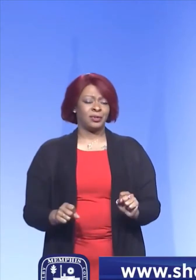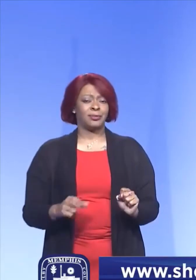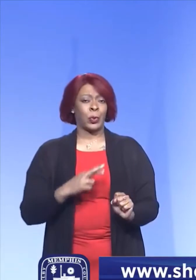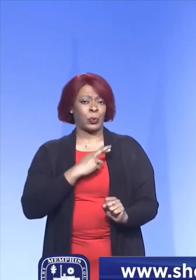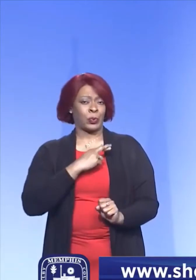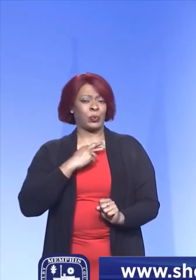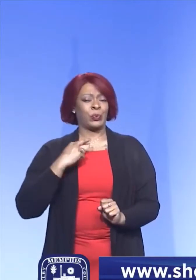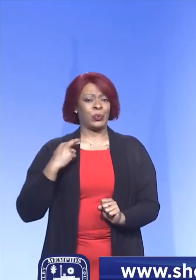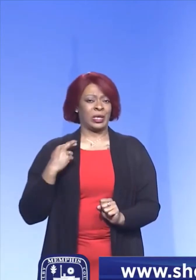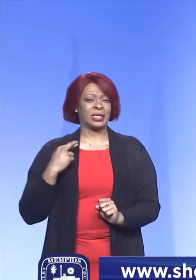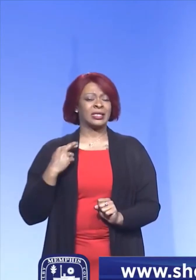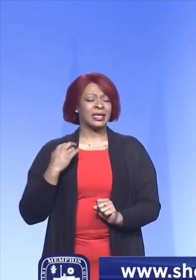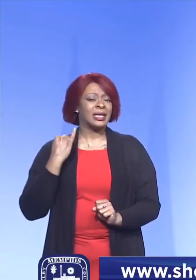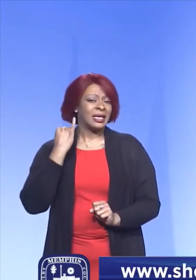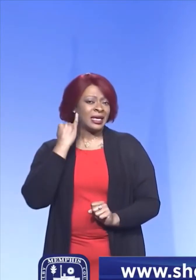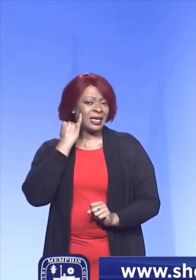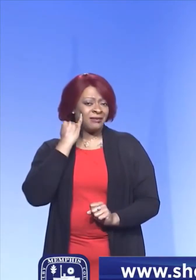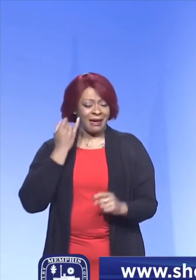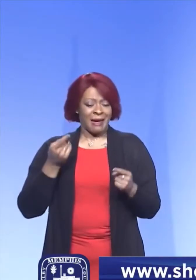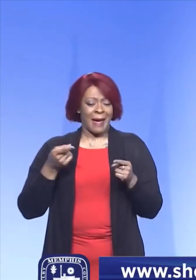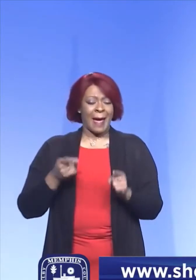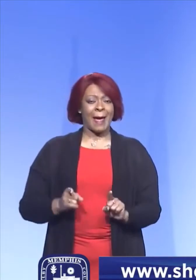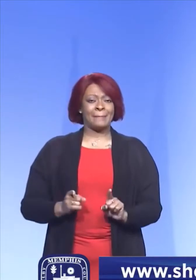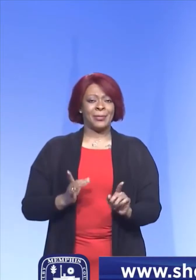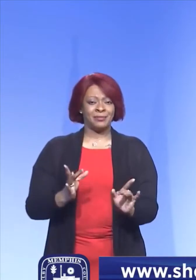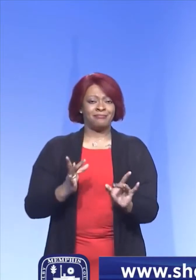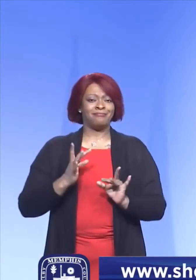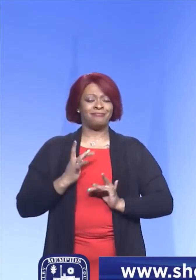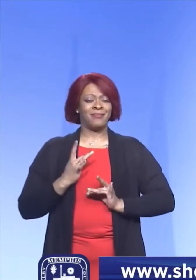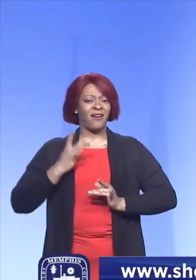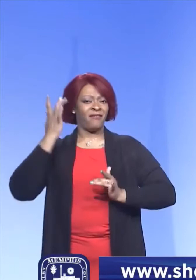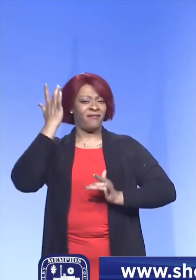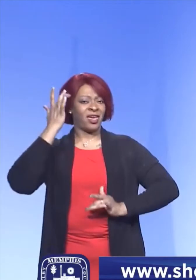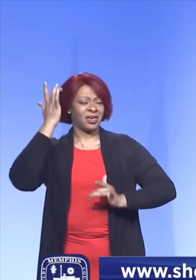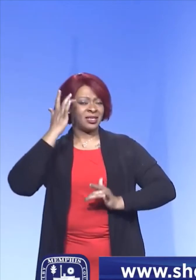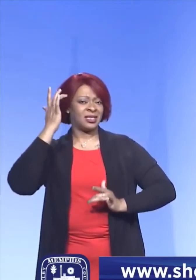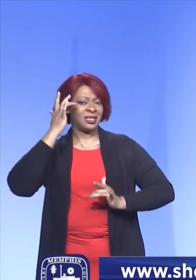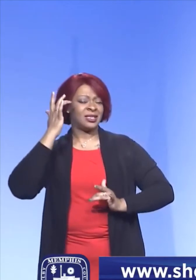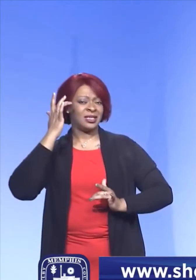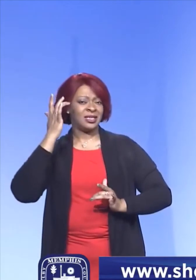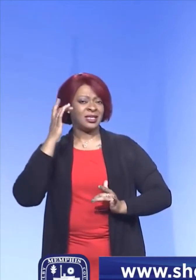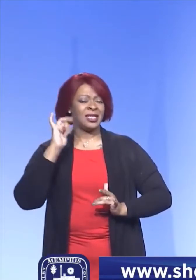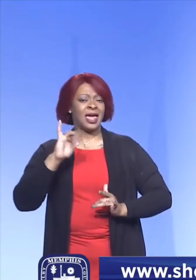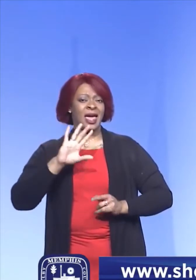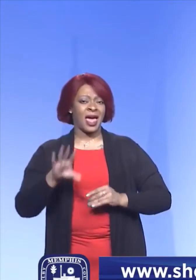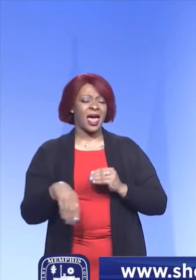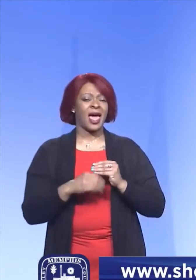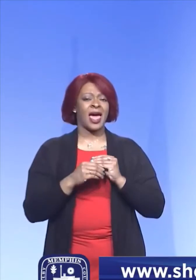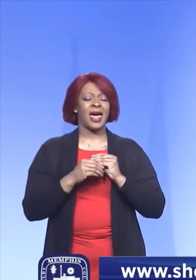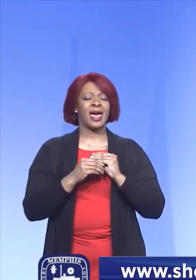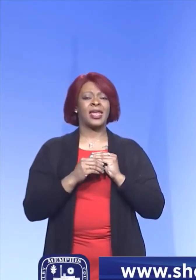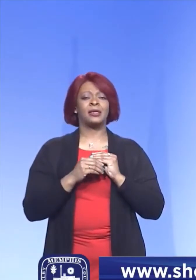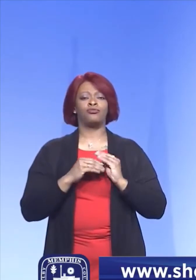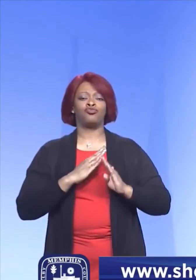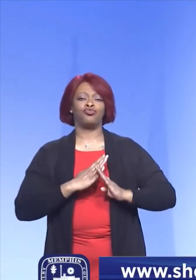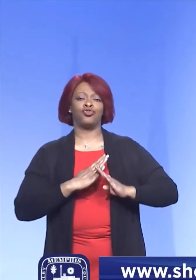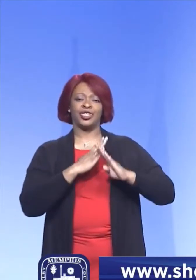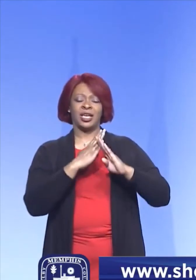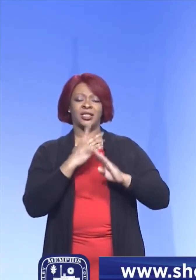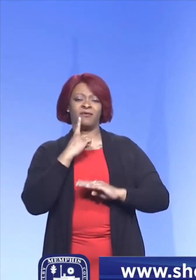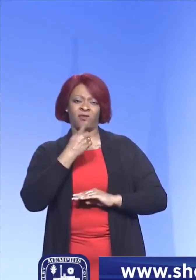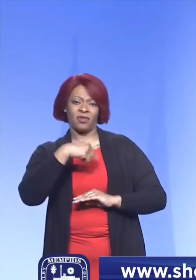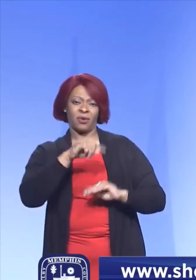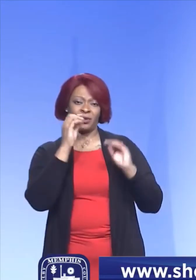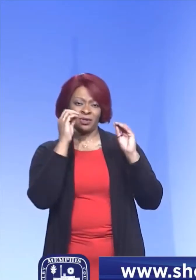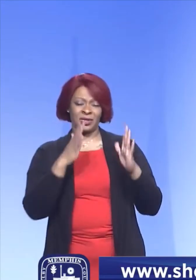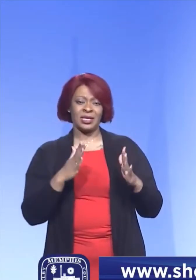risk if they happen to get infected. And this would be an added level of protection, even though there's